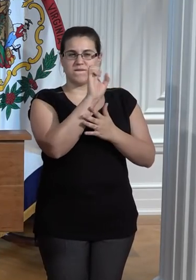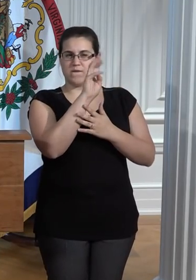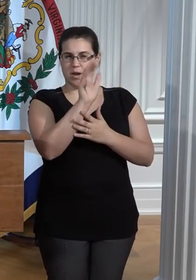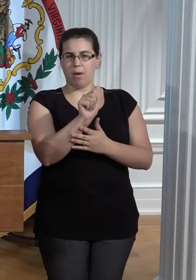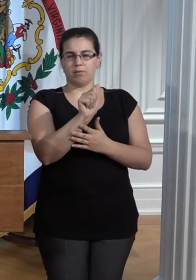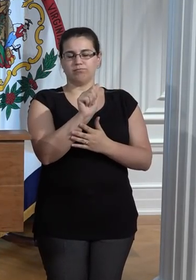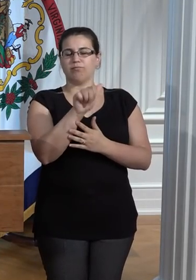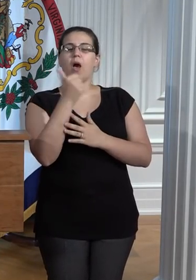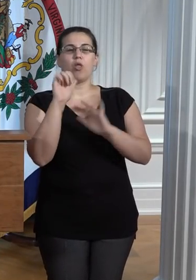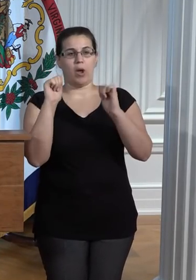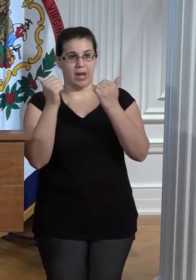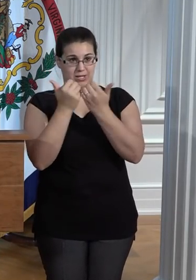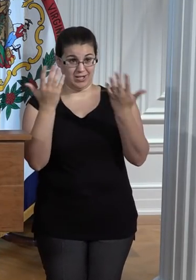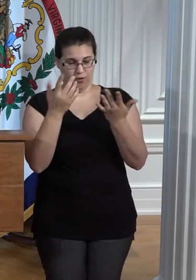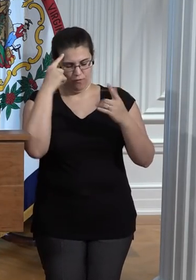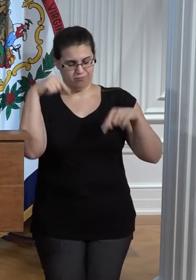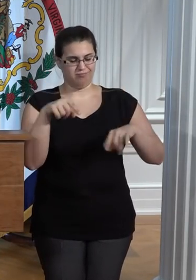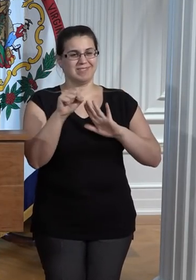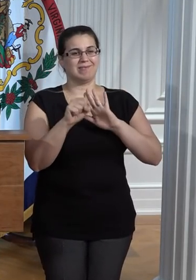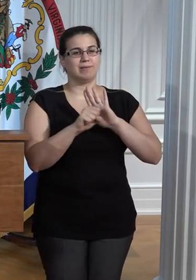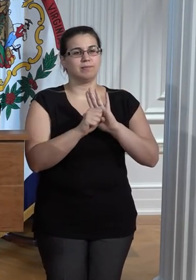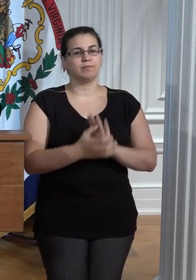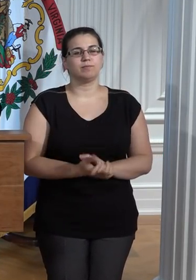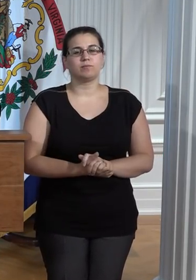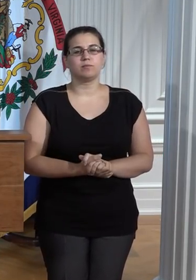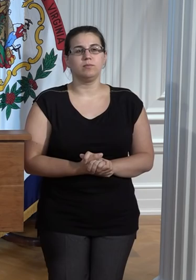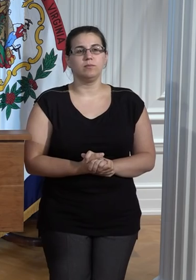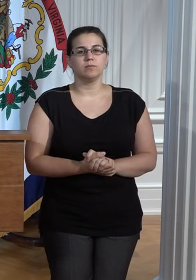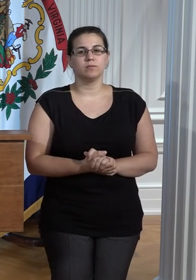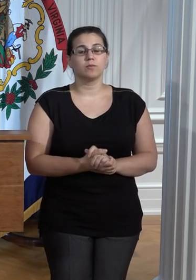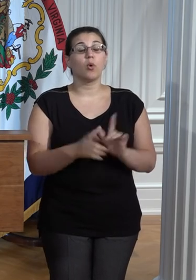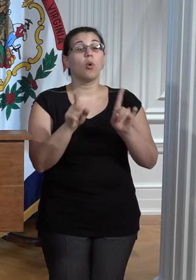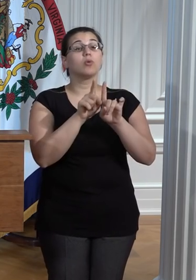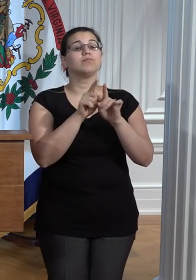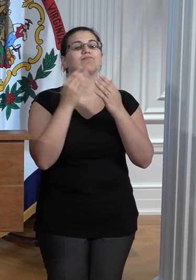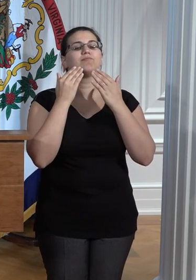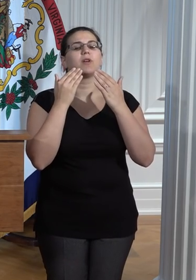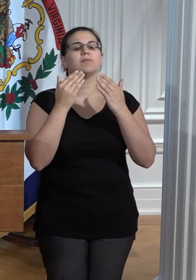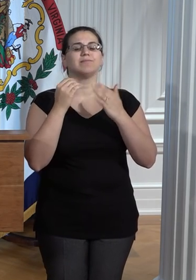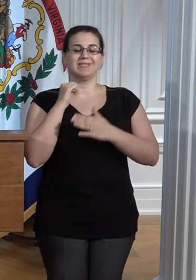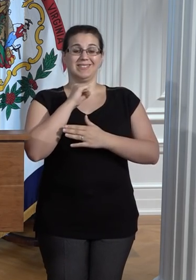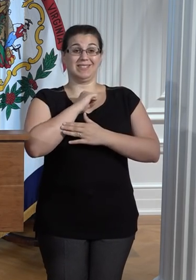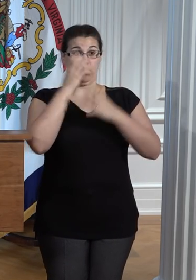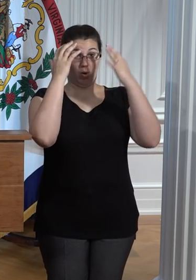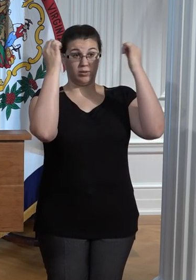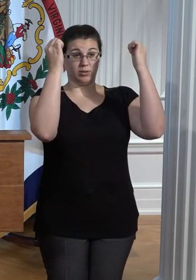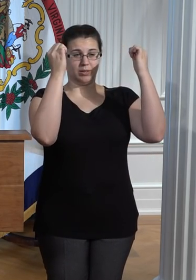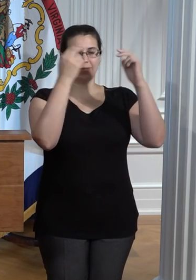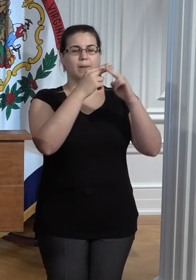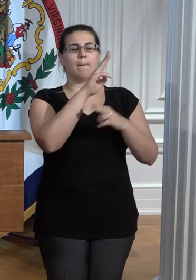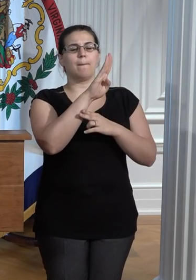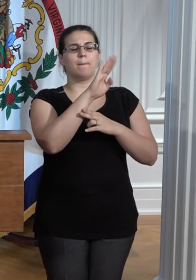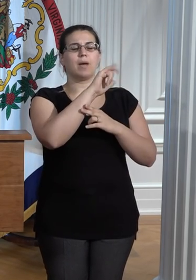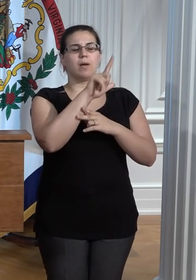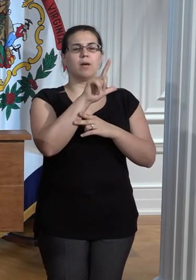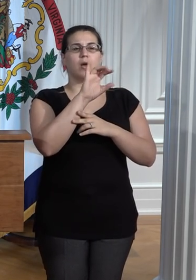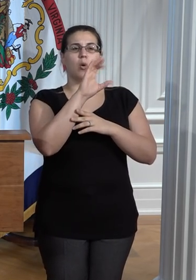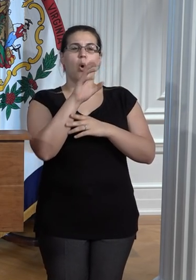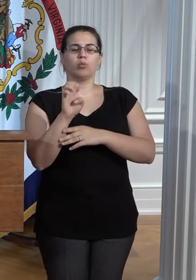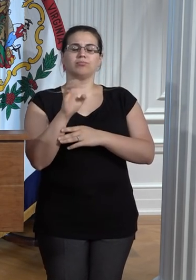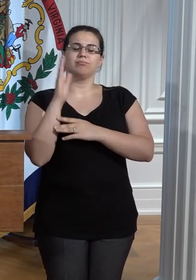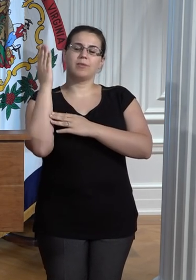agencies on our state's behalf. I also want to thank the Senate President, Bill Cole, and Speaker Tim